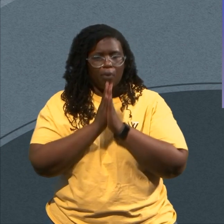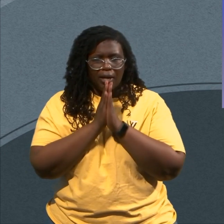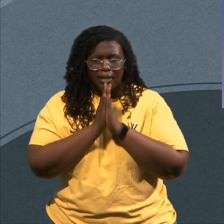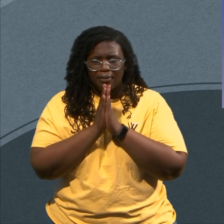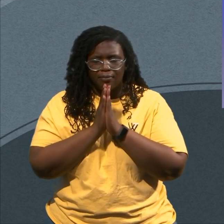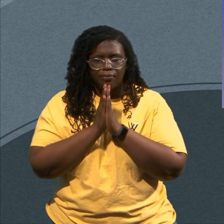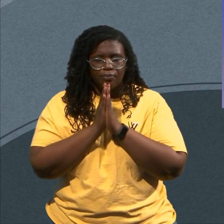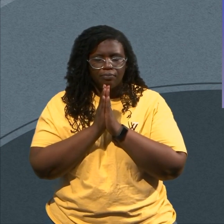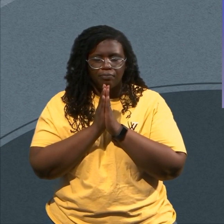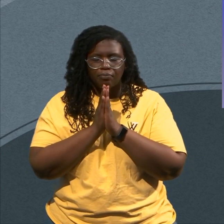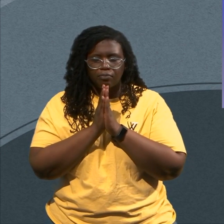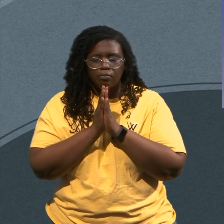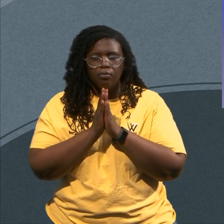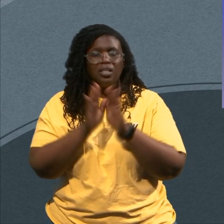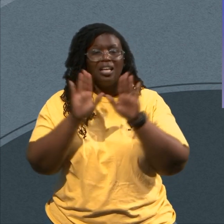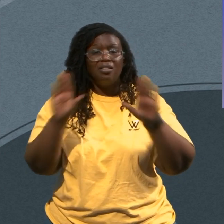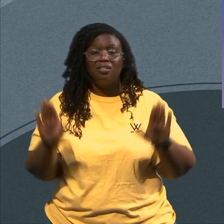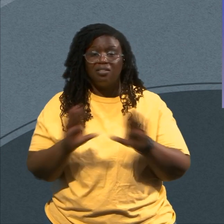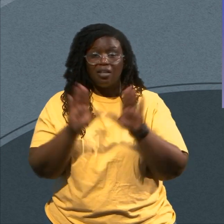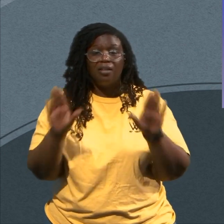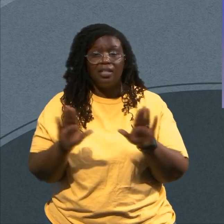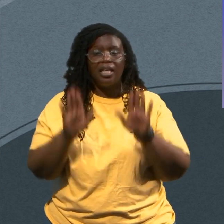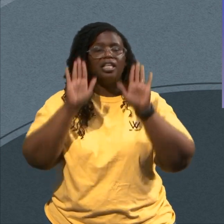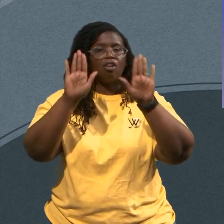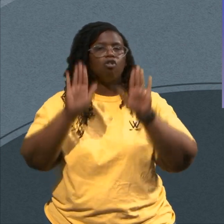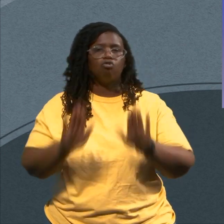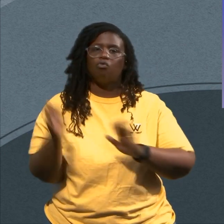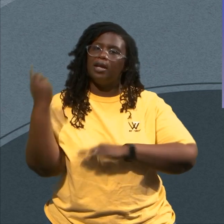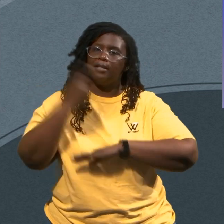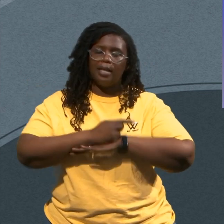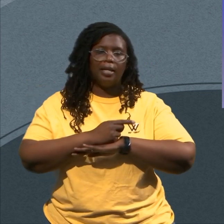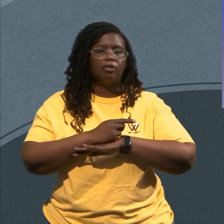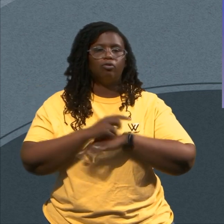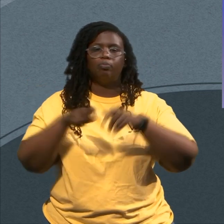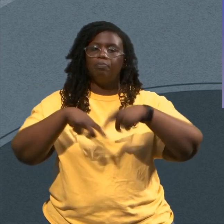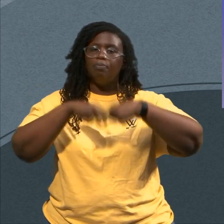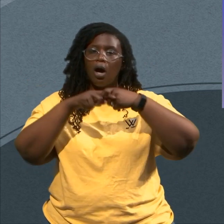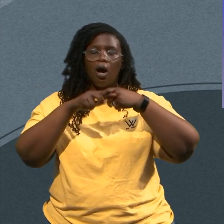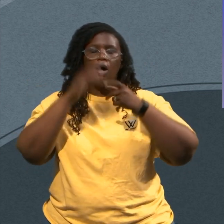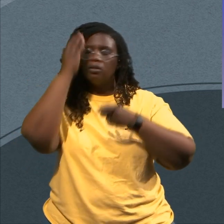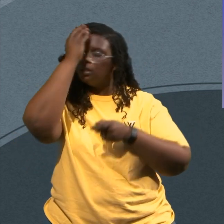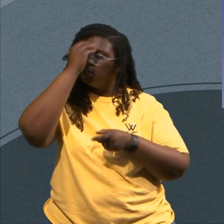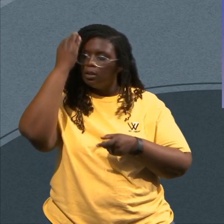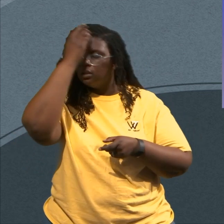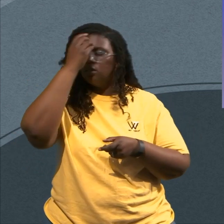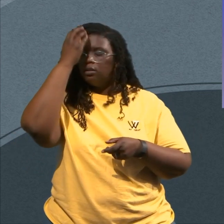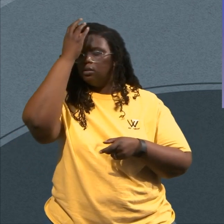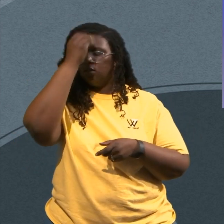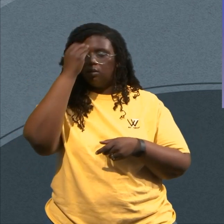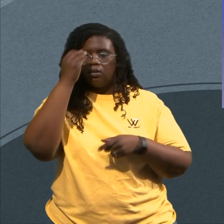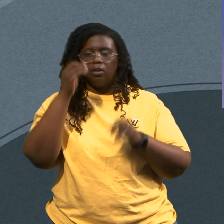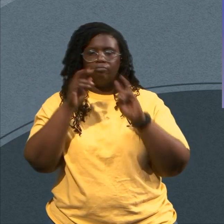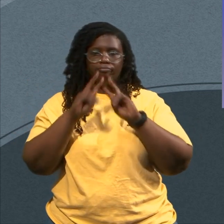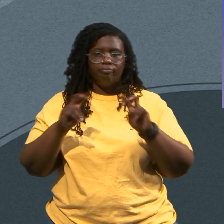Y'all Sunday Is A Great Day To Step Back Look At Life And How God Has Blessed You Over The Last Six Days